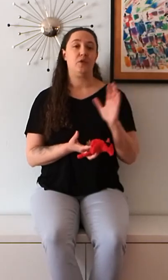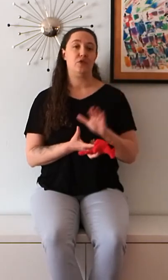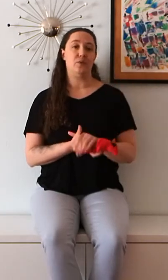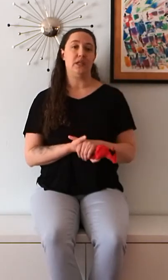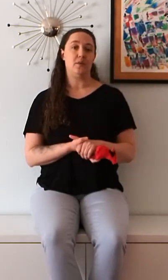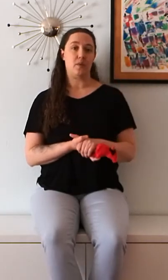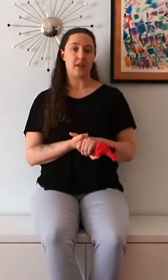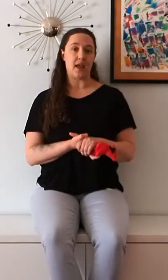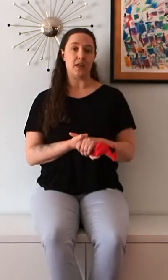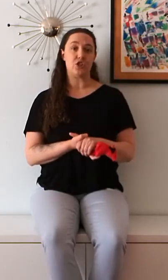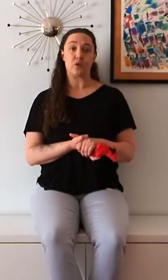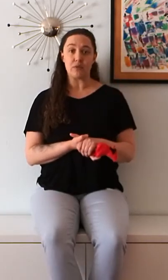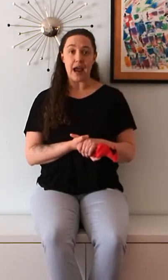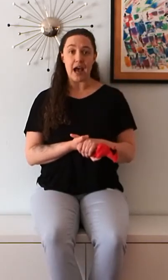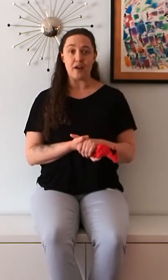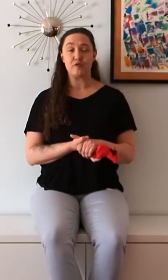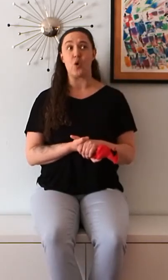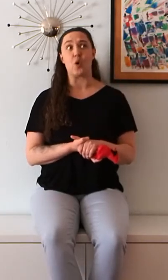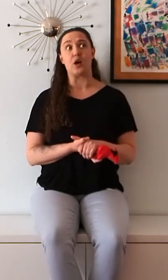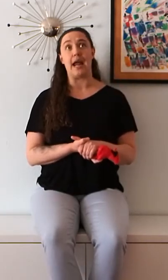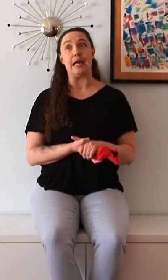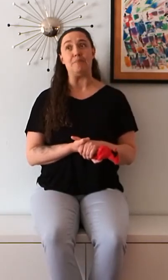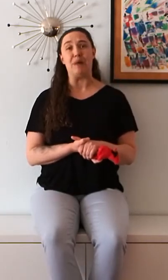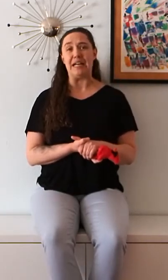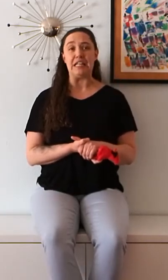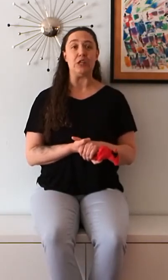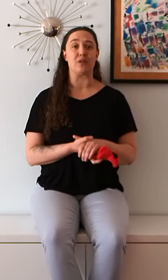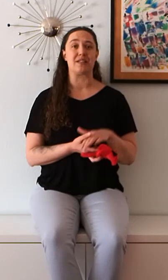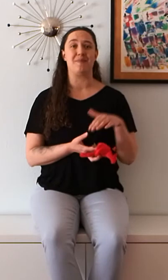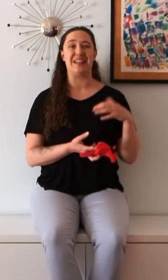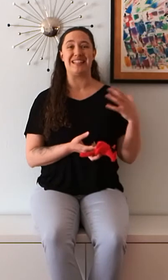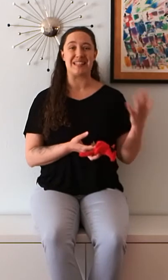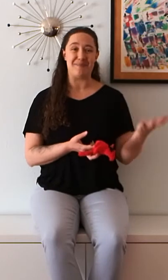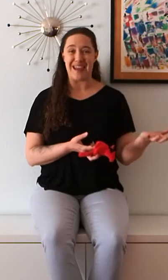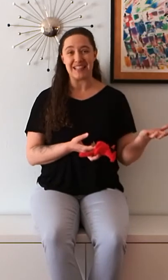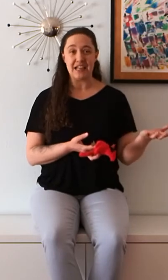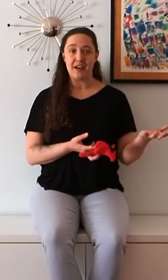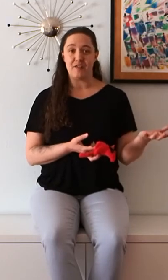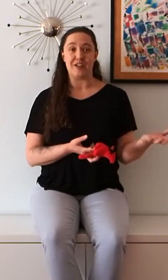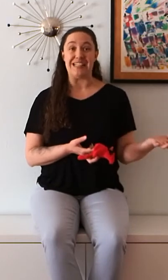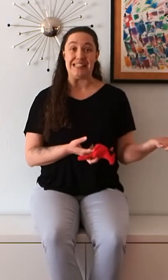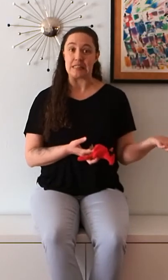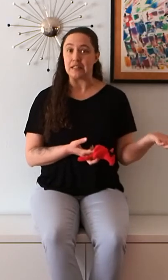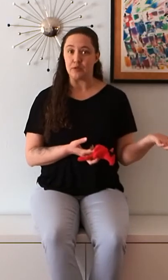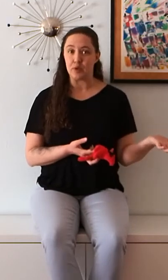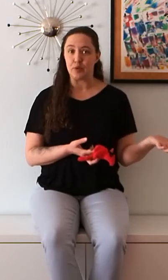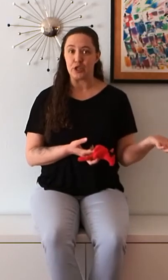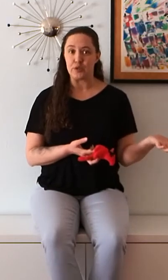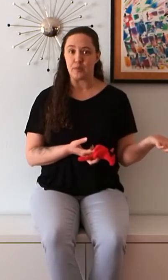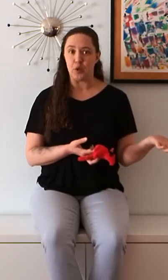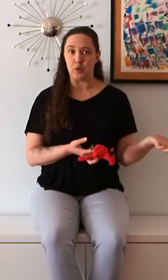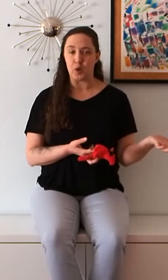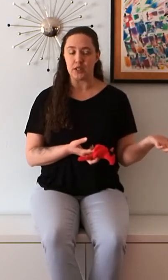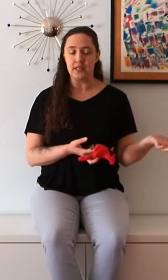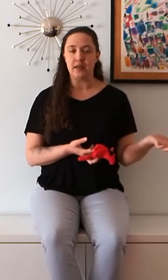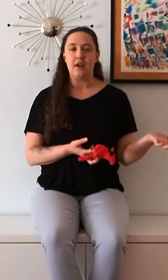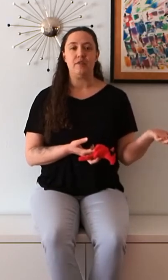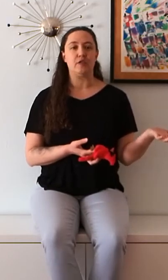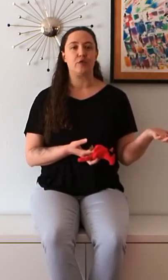you're doing it with a giraffe or a bunny or something that doesn't make a very easily reproducible word, feel free